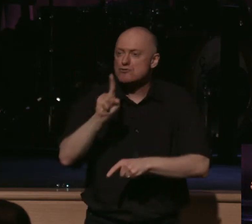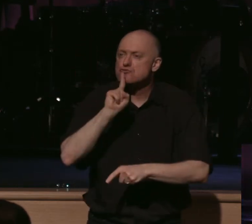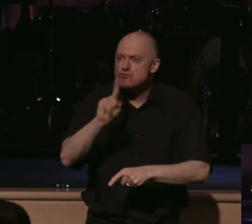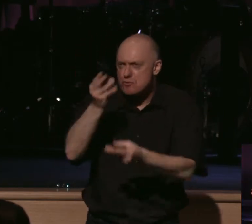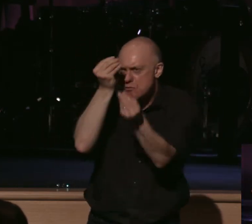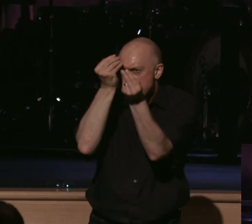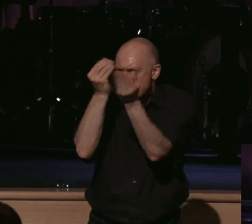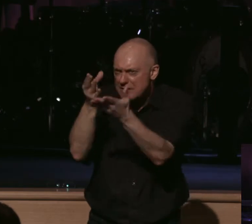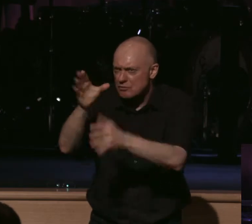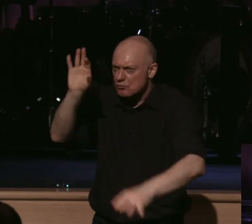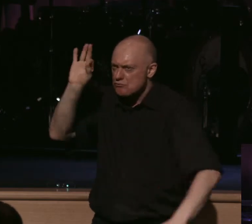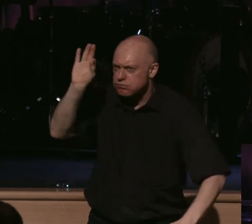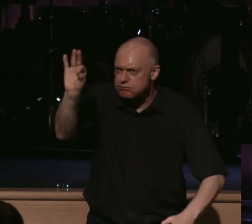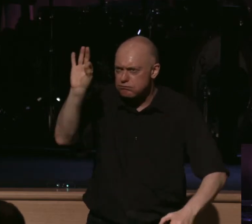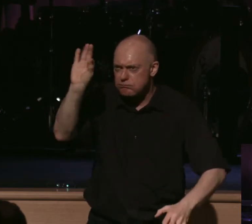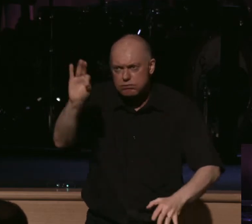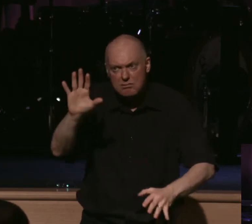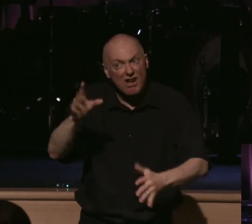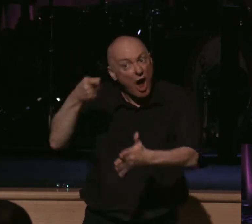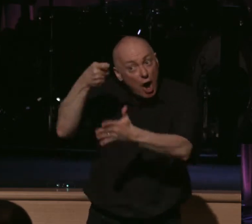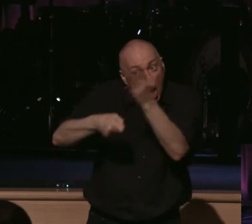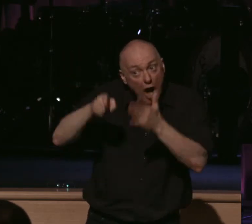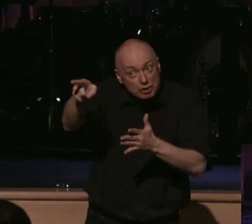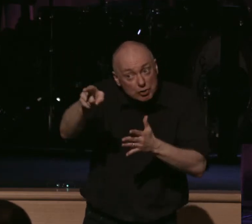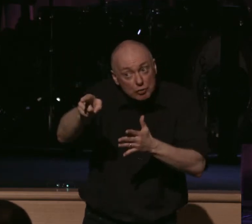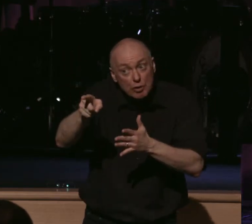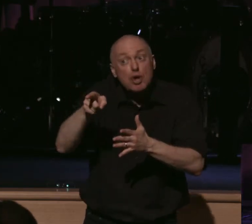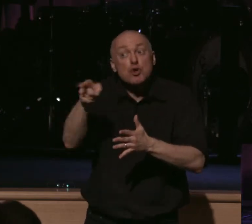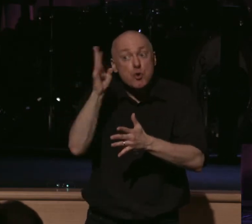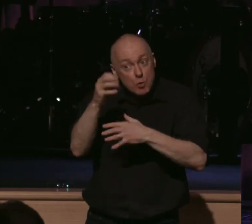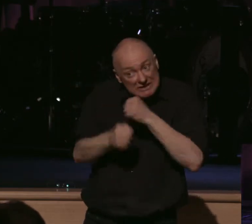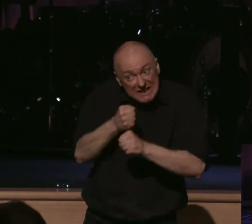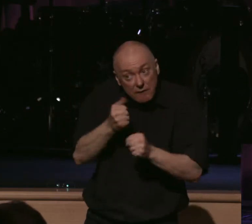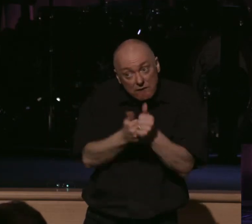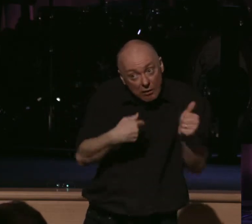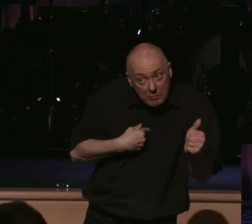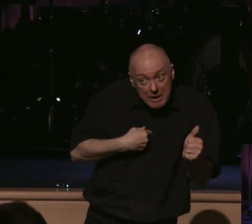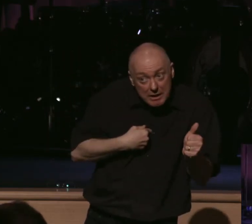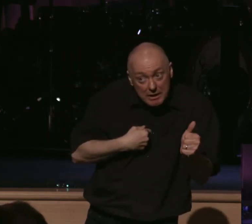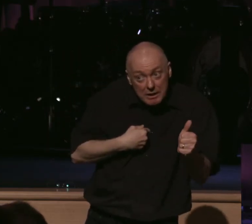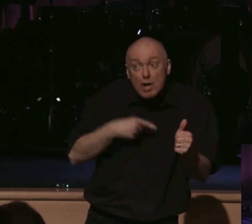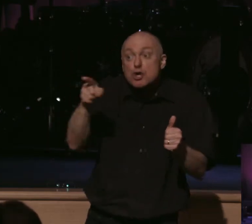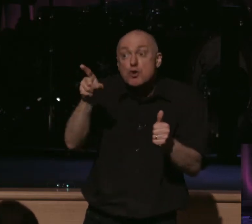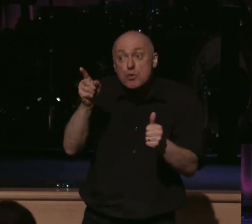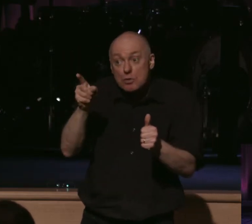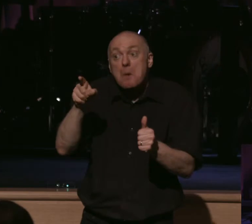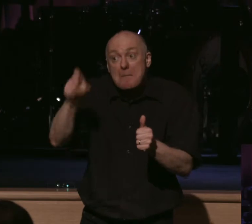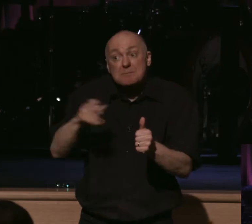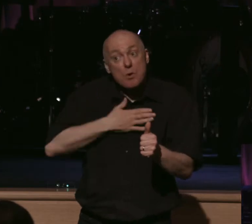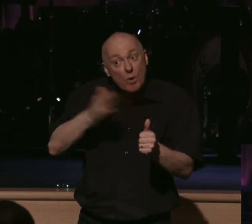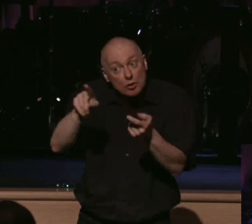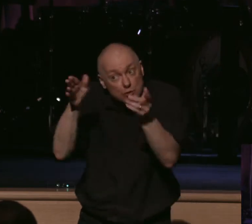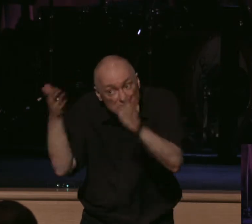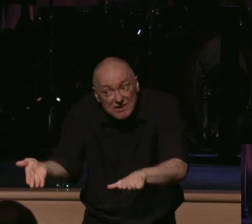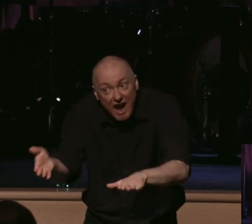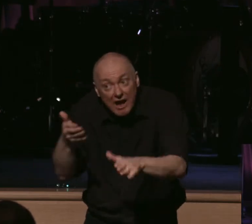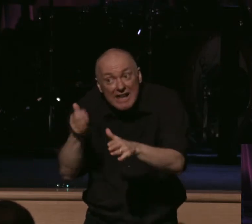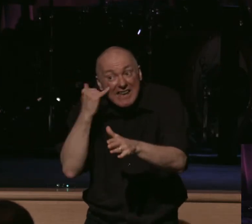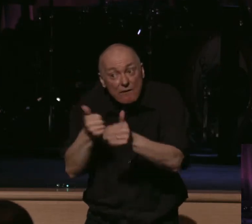of the gospel, the message of cost, the message of suffering, the message of dying to self, which is undeniably in the word of God